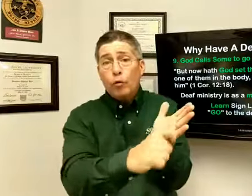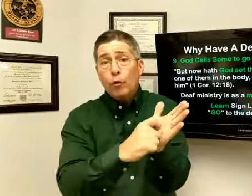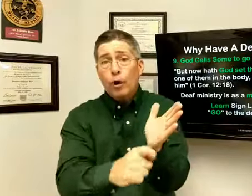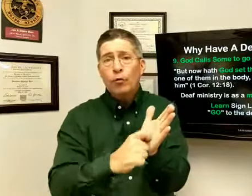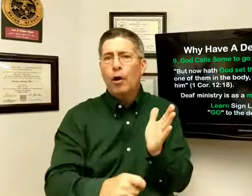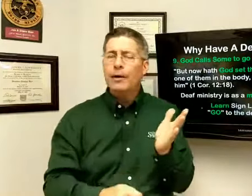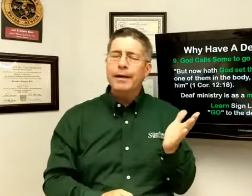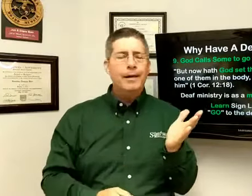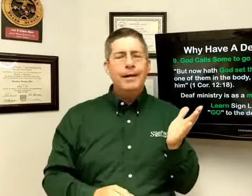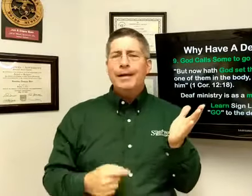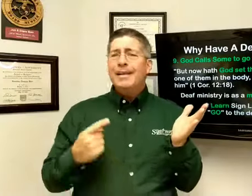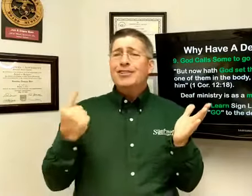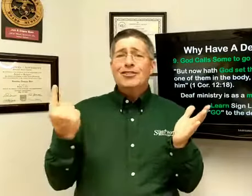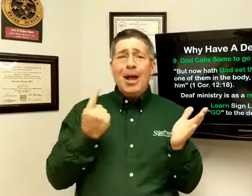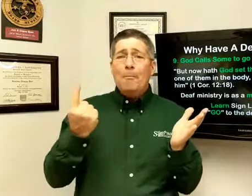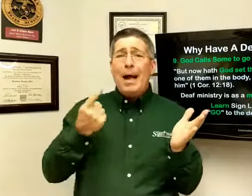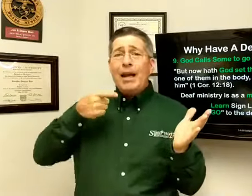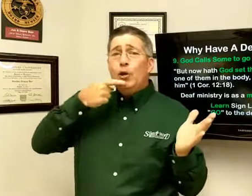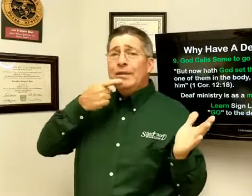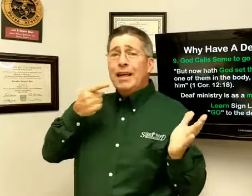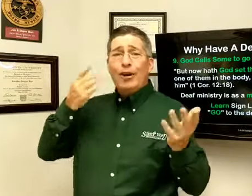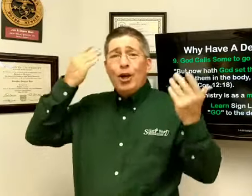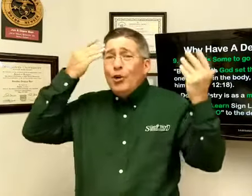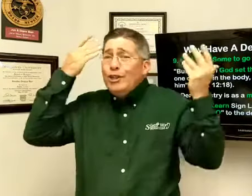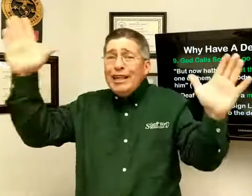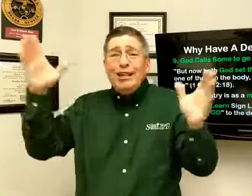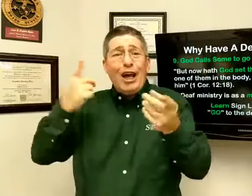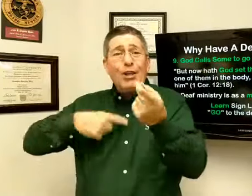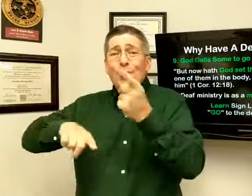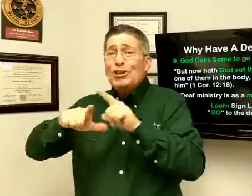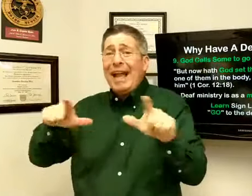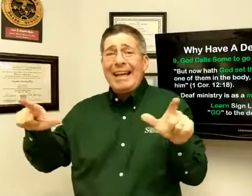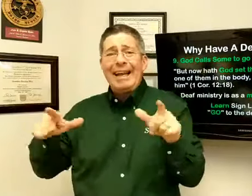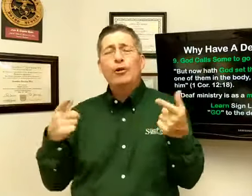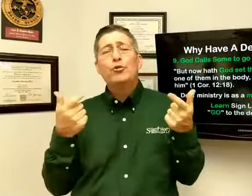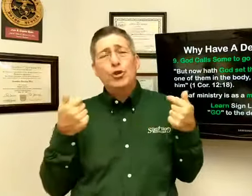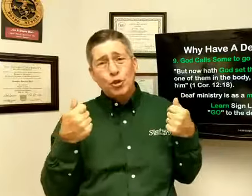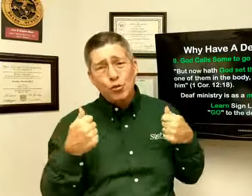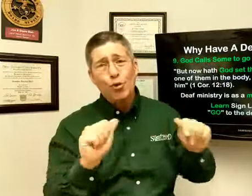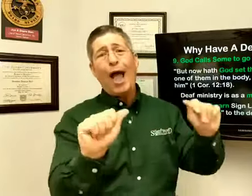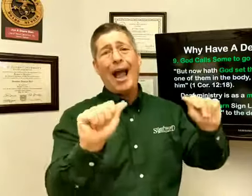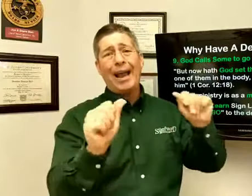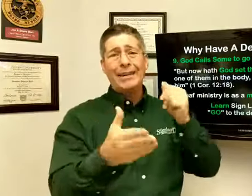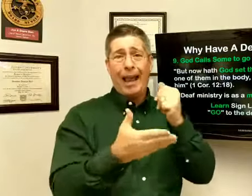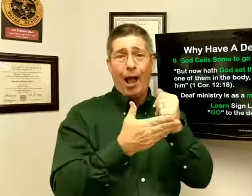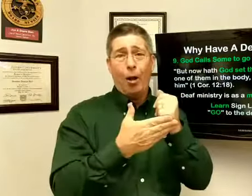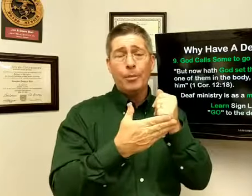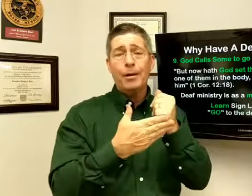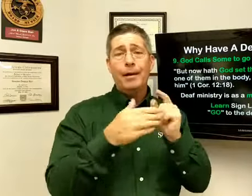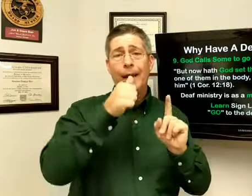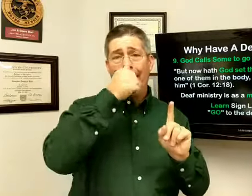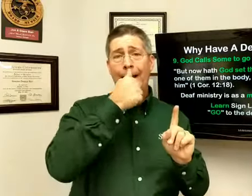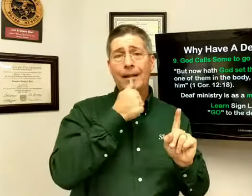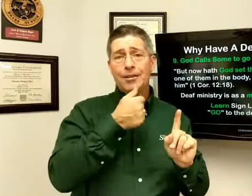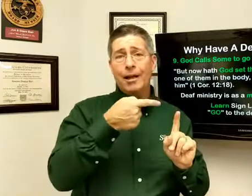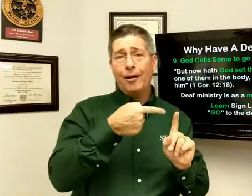wrote, wrote, wrote. And somebody who was hearing, who did not know sign language, was trying to help Alan Snare,